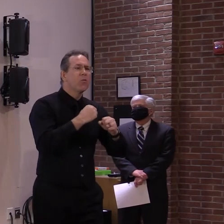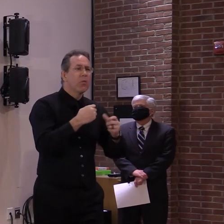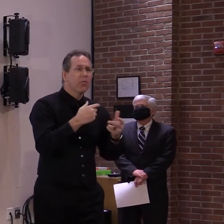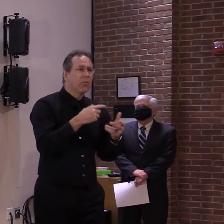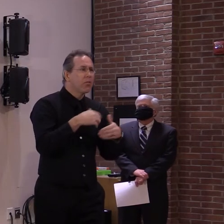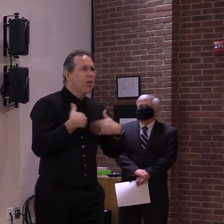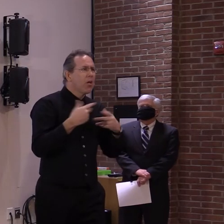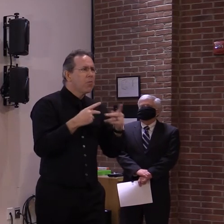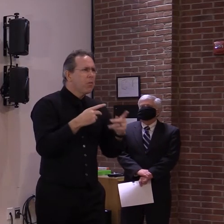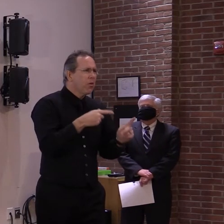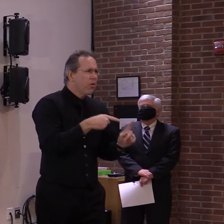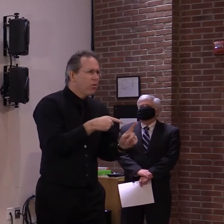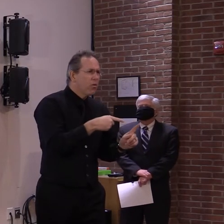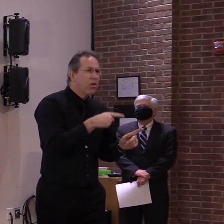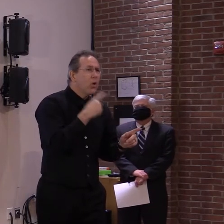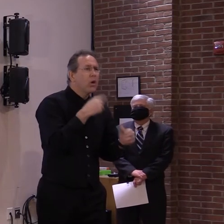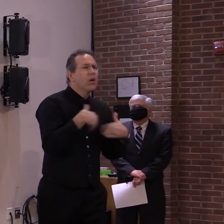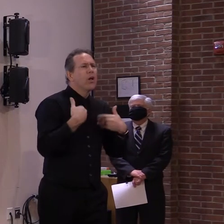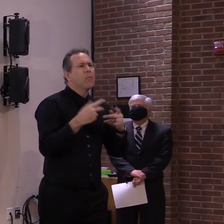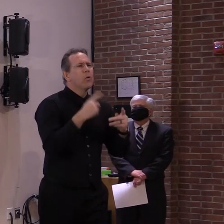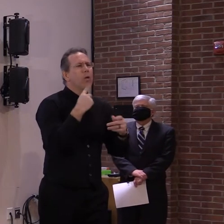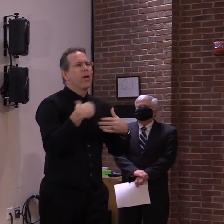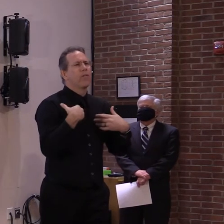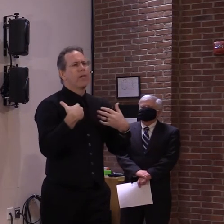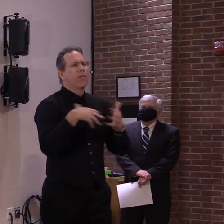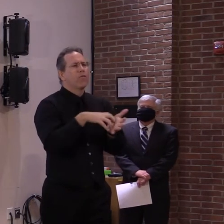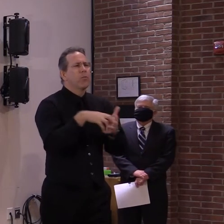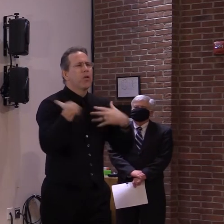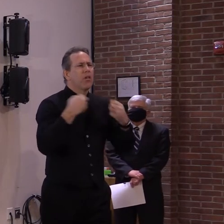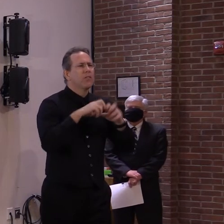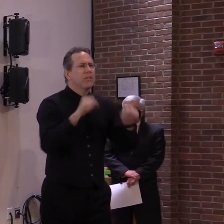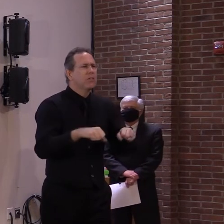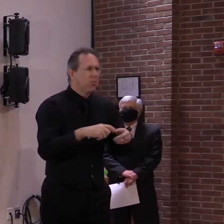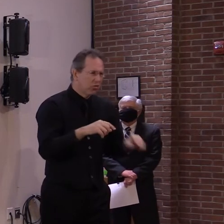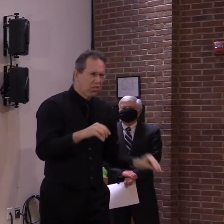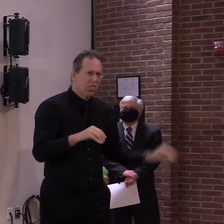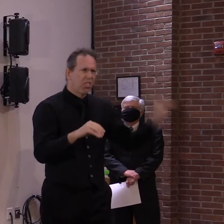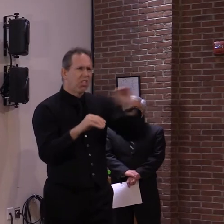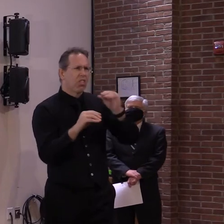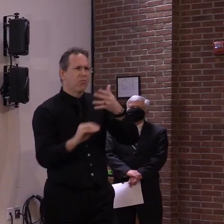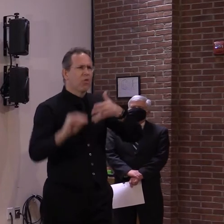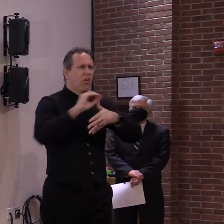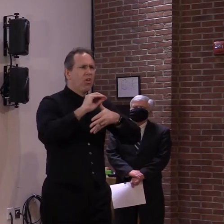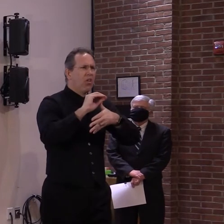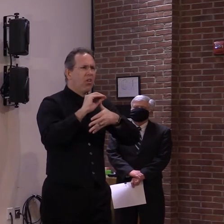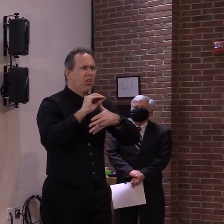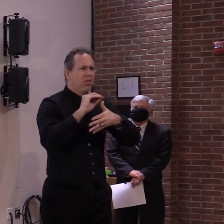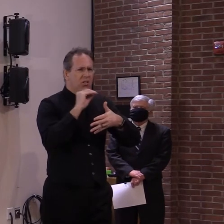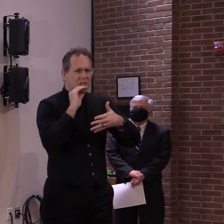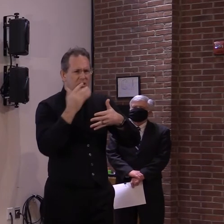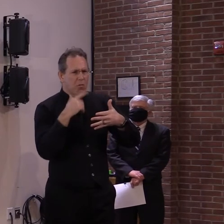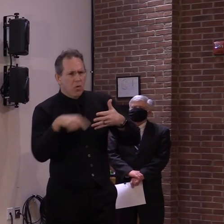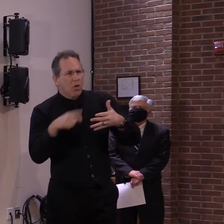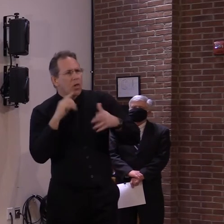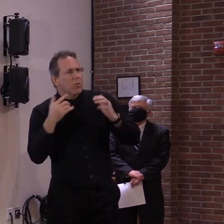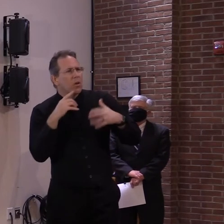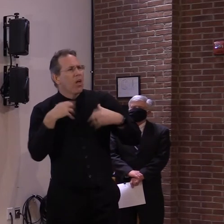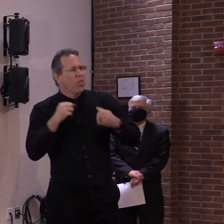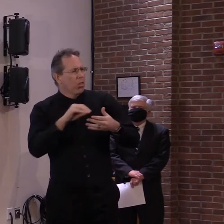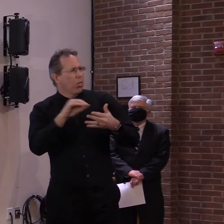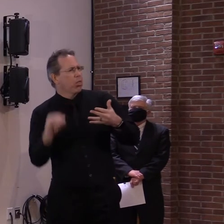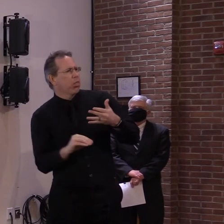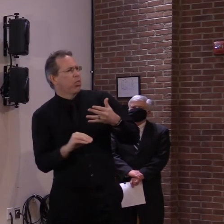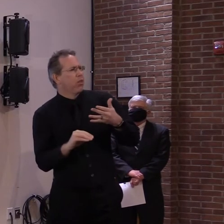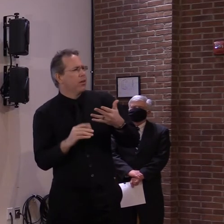of going into the, the 60s age band, the 65 plus age band, why not, why, why are they getting preferences